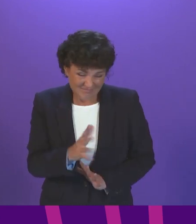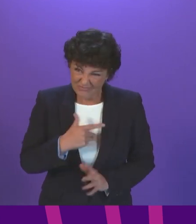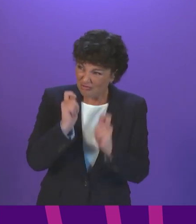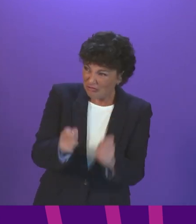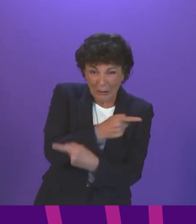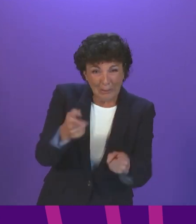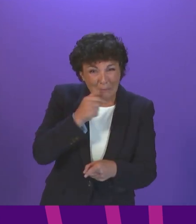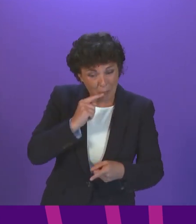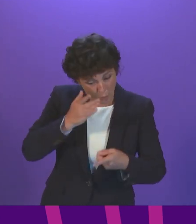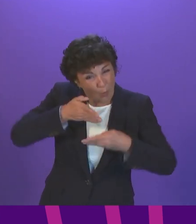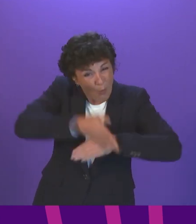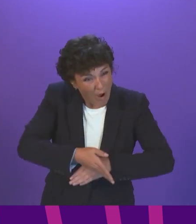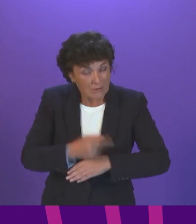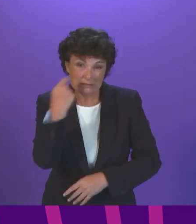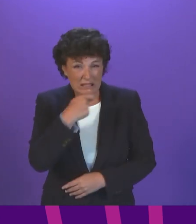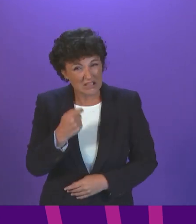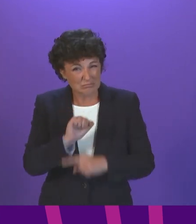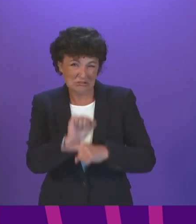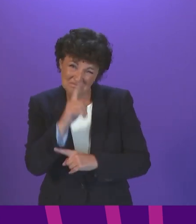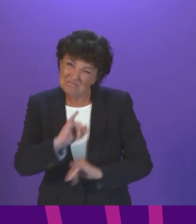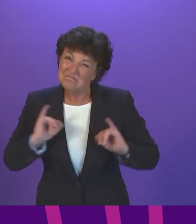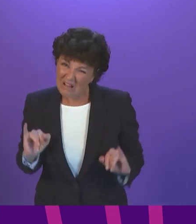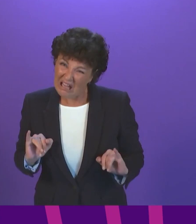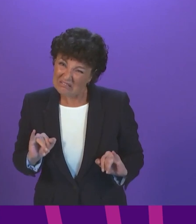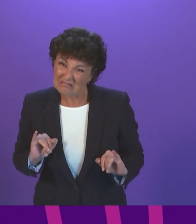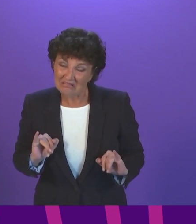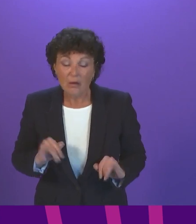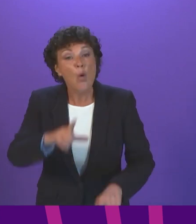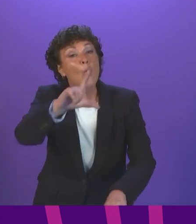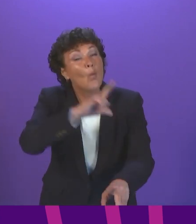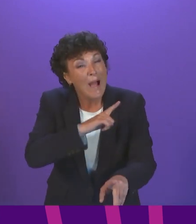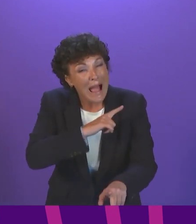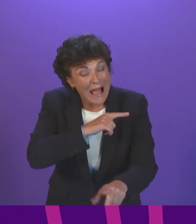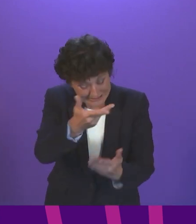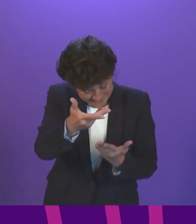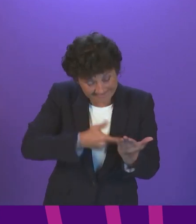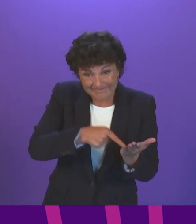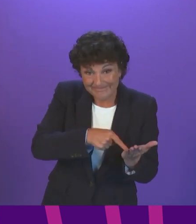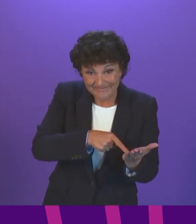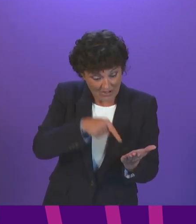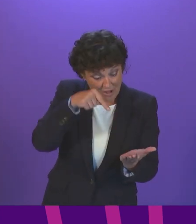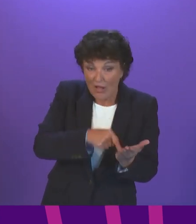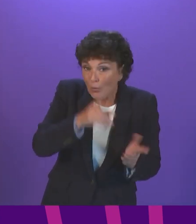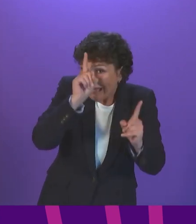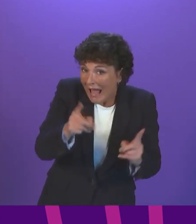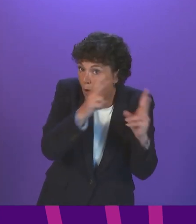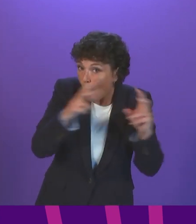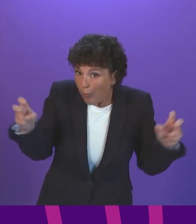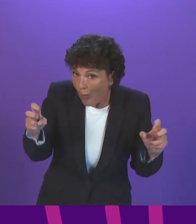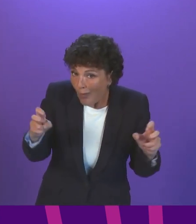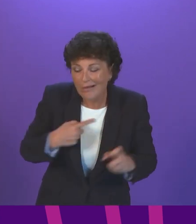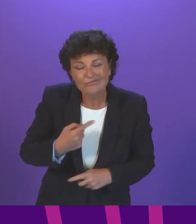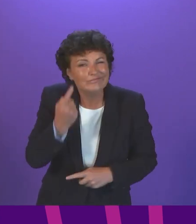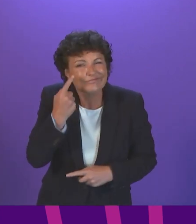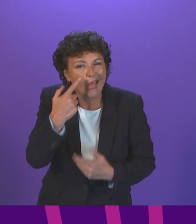he has quoted, which cites provisional figures, actually tells you why it's not reliable to quote provisional figures,